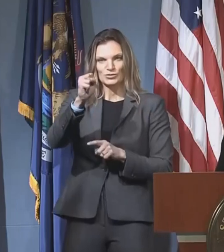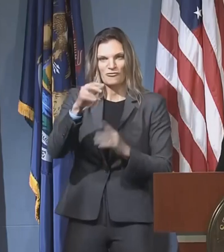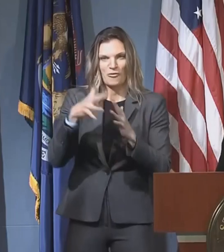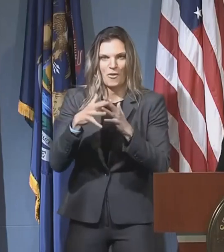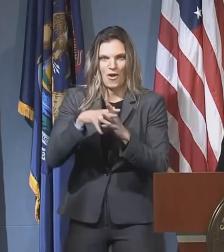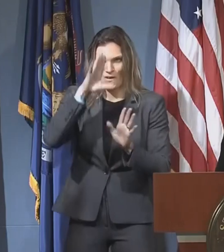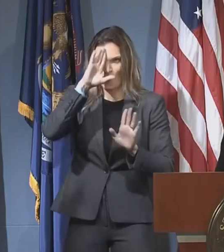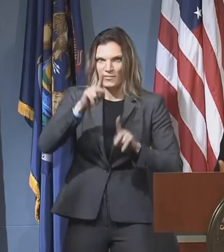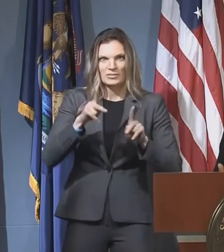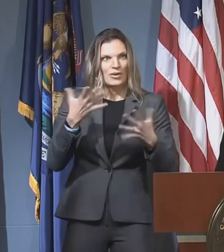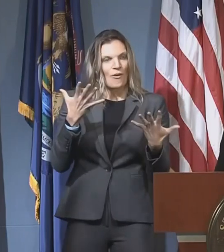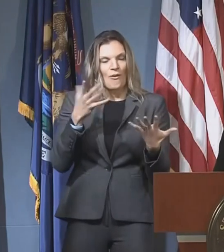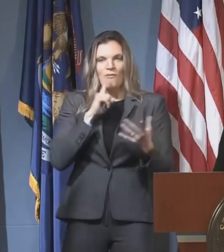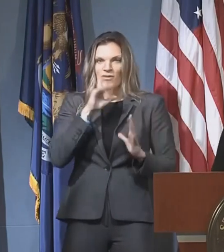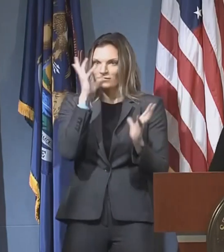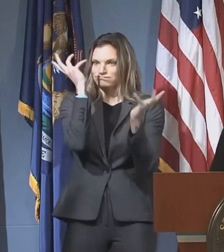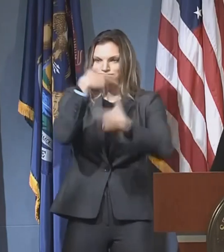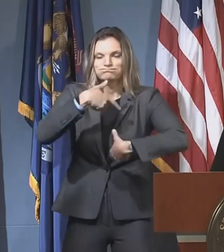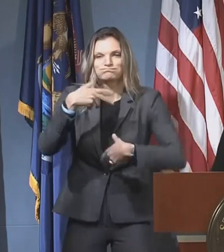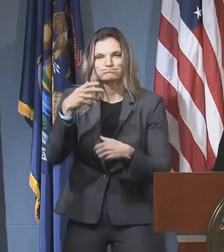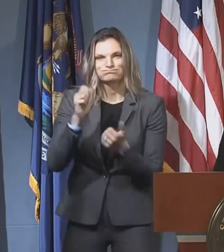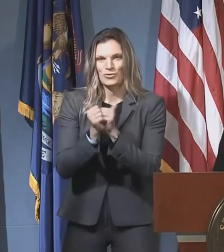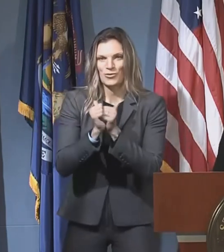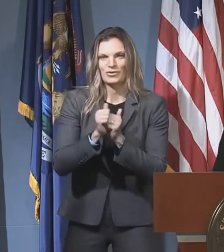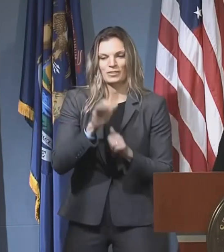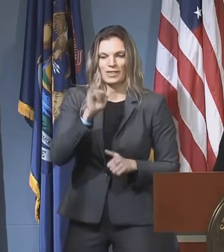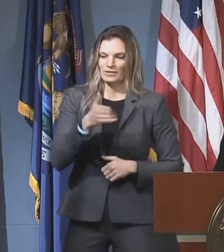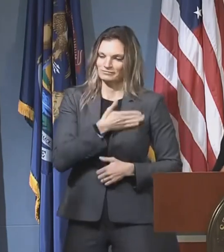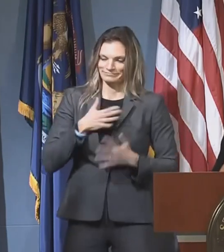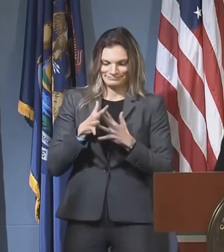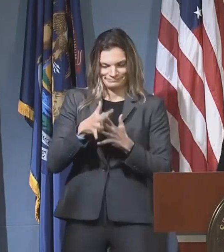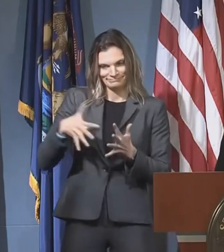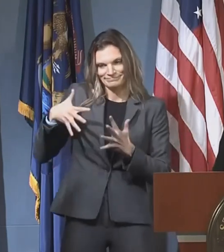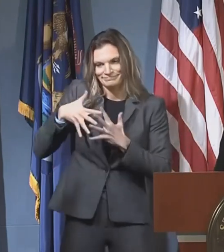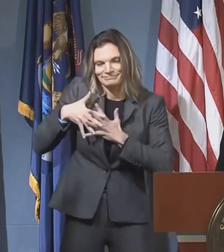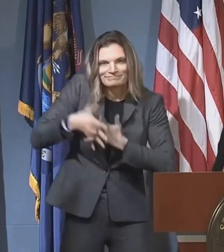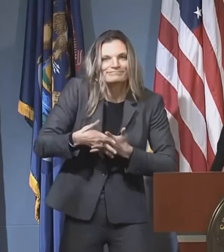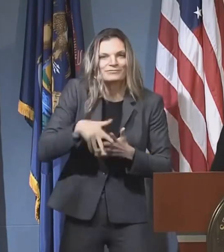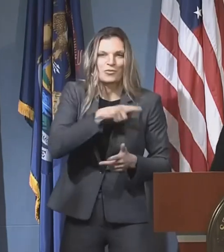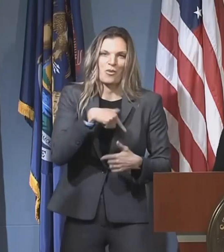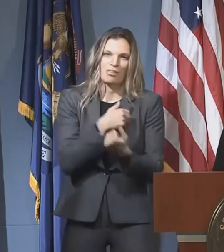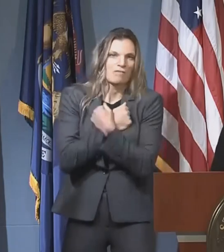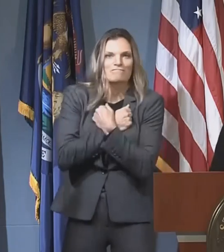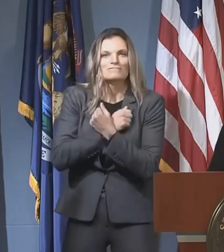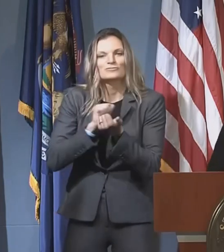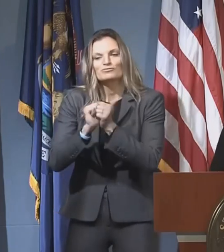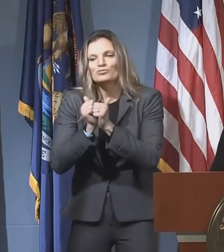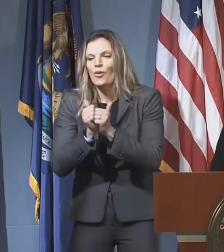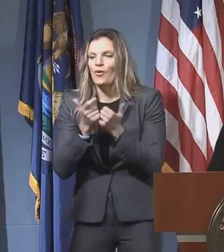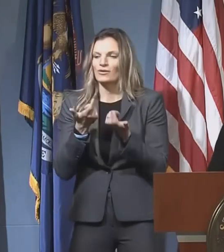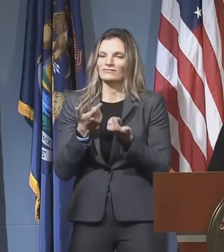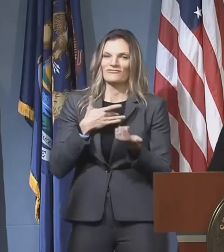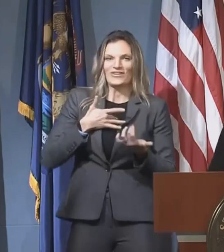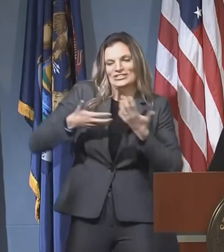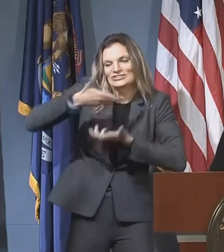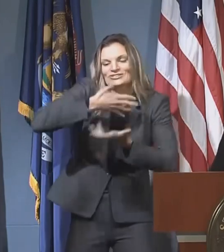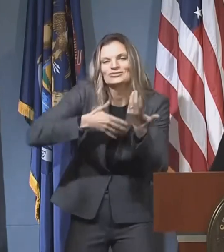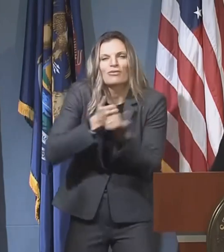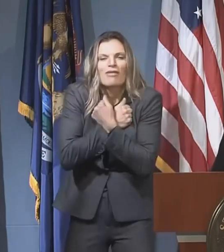all passionate about sports. This is a part of who we are. It's a part of how we come together. It's how we support good,